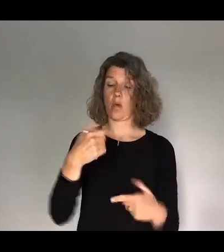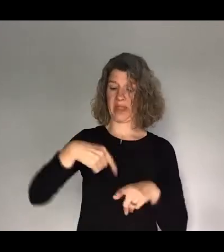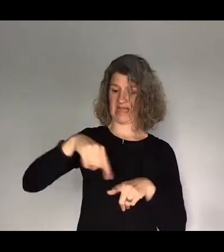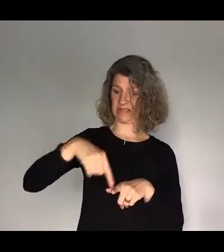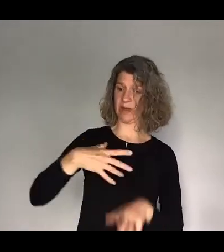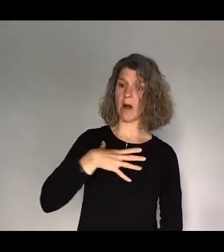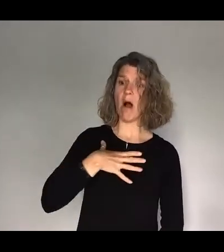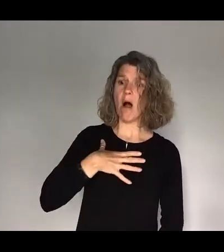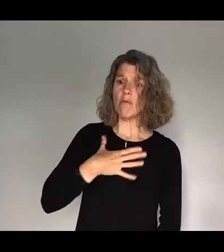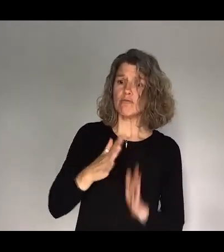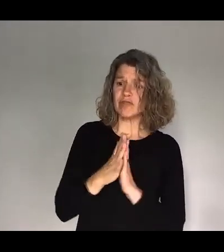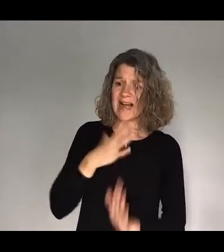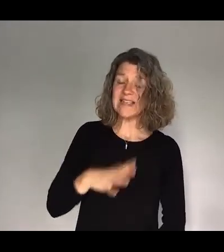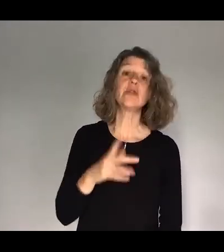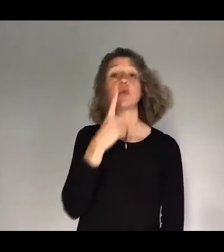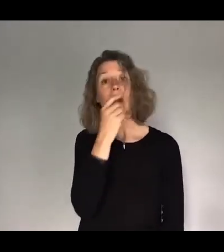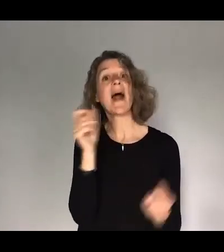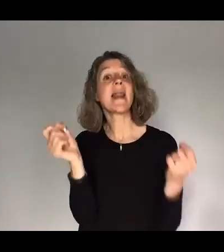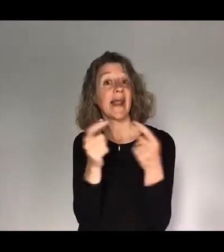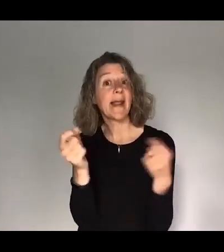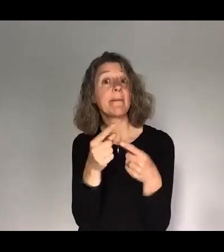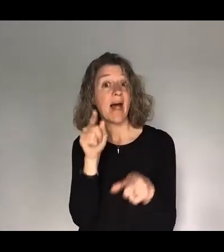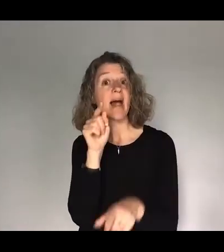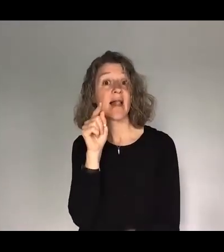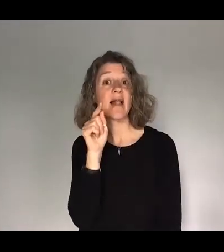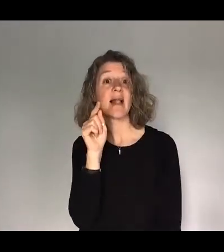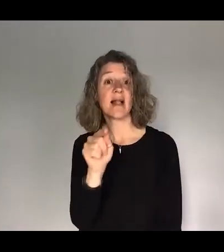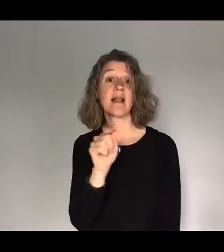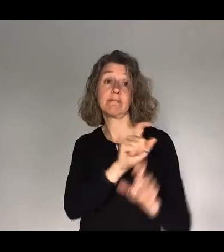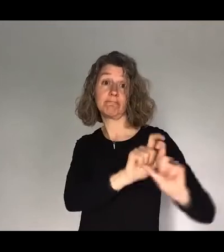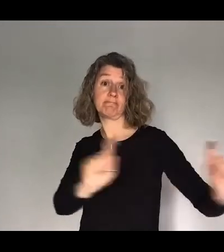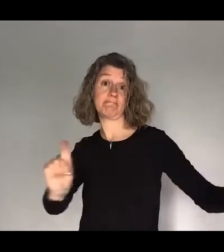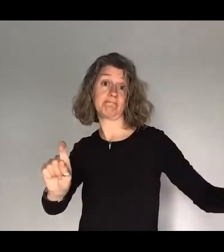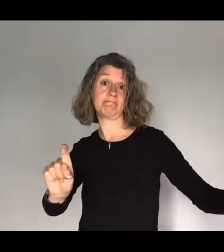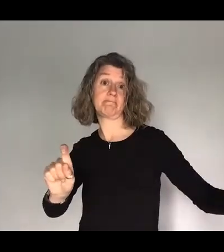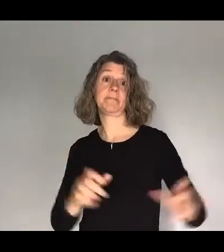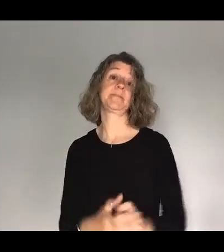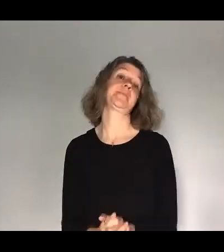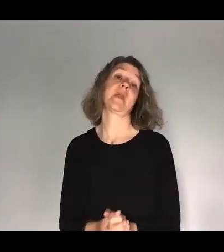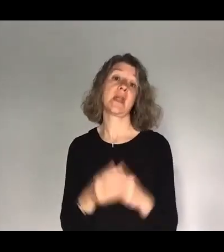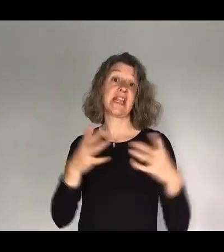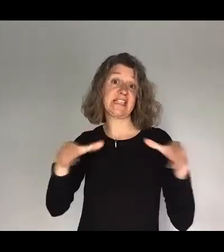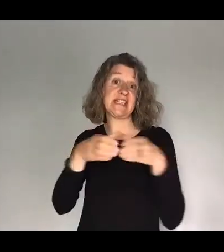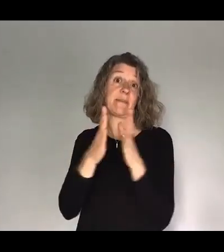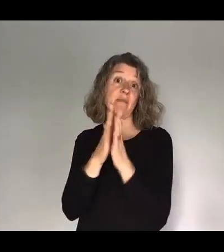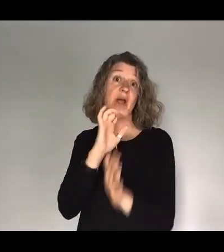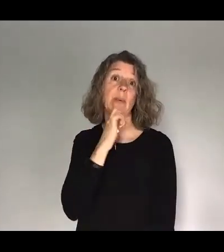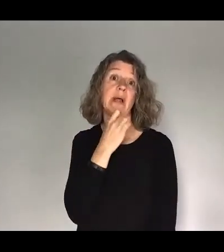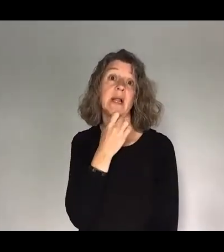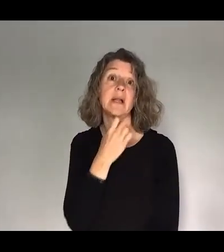to prayer at hdb.org and the team will pray for your request right there and great to